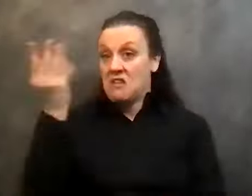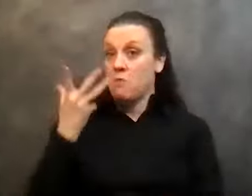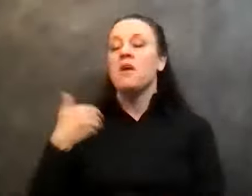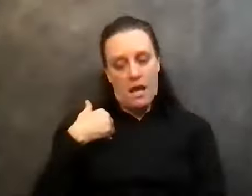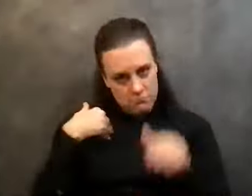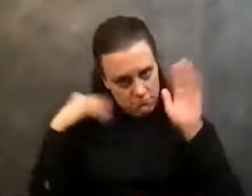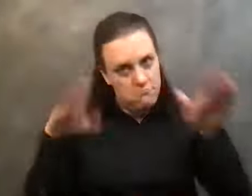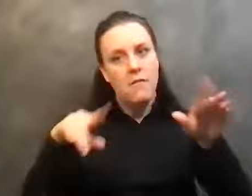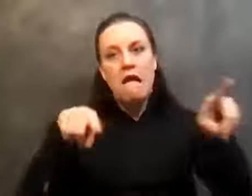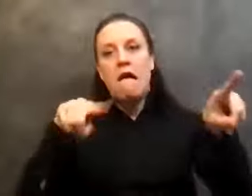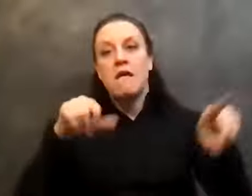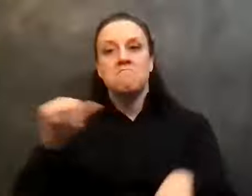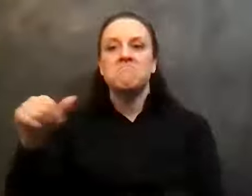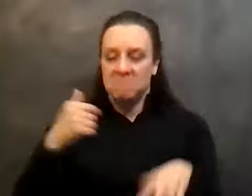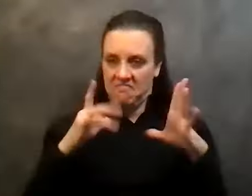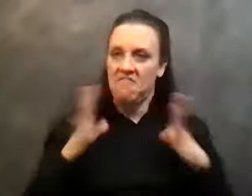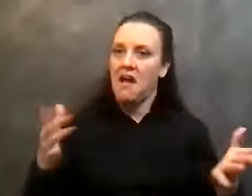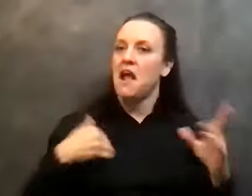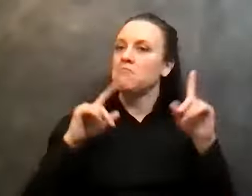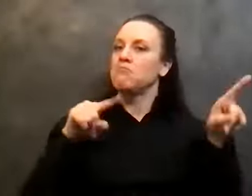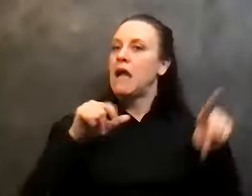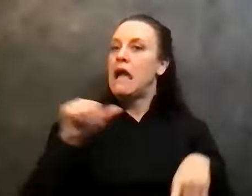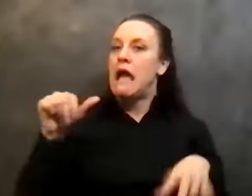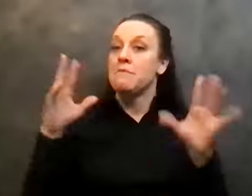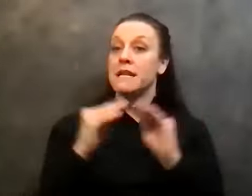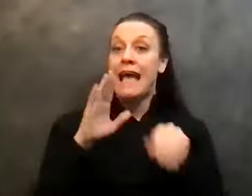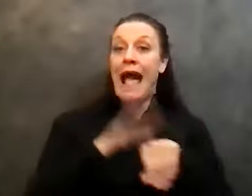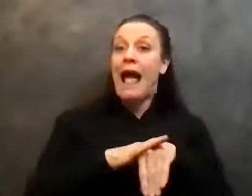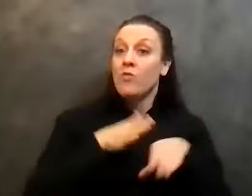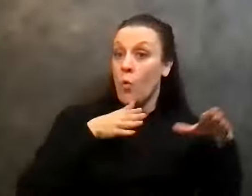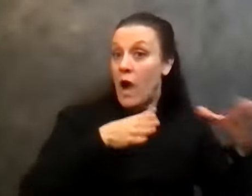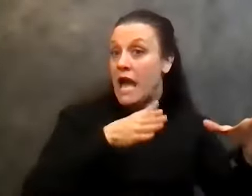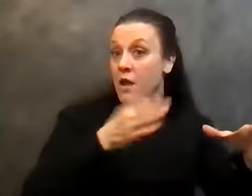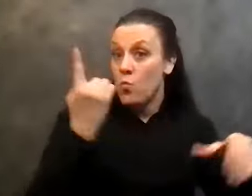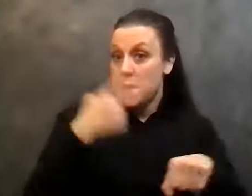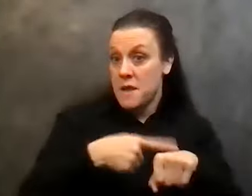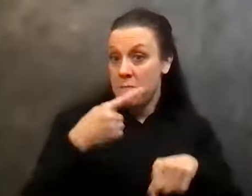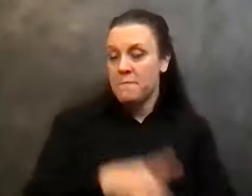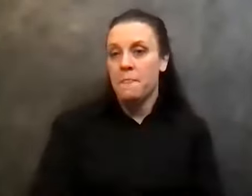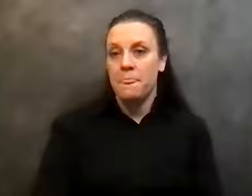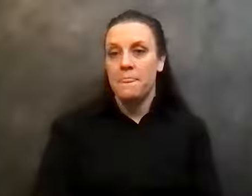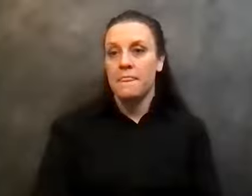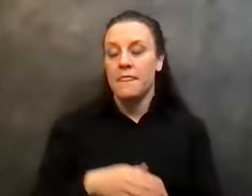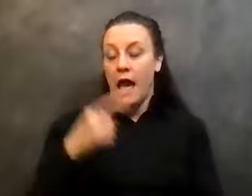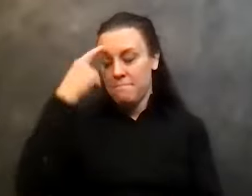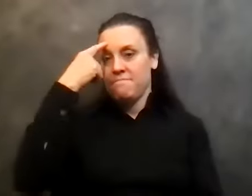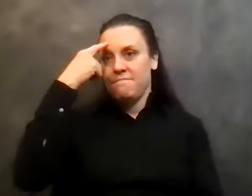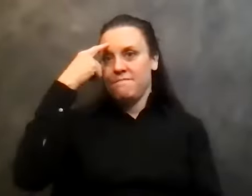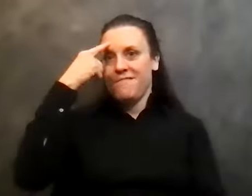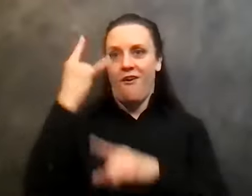So I've decided I'm going to go to some AA meetings. And on the way to an AA meeting, one time, the thought crosses my mind, that I'll do, I